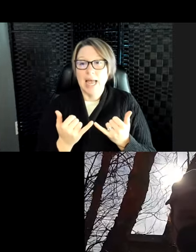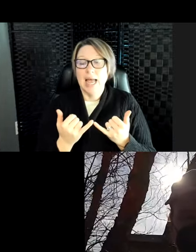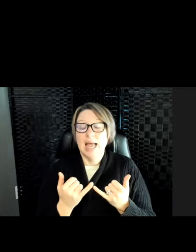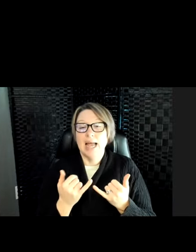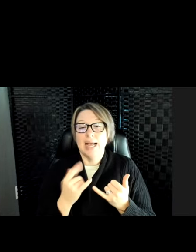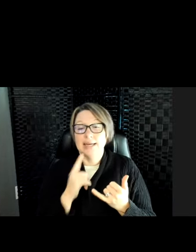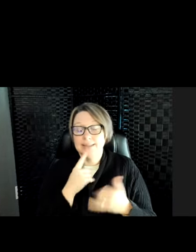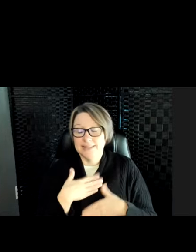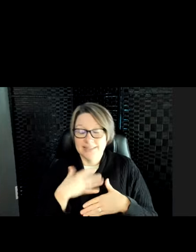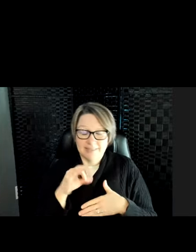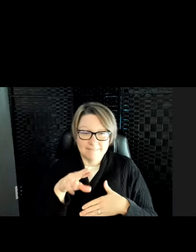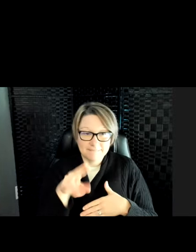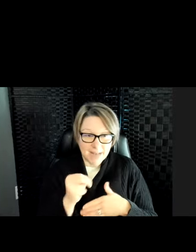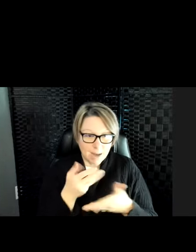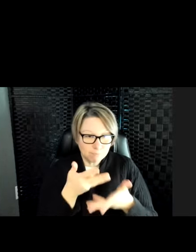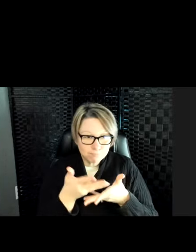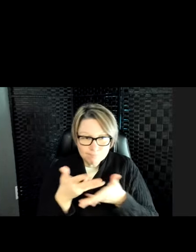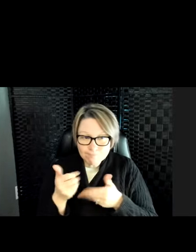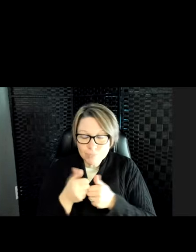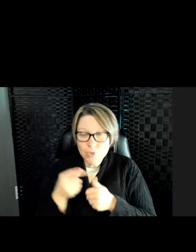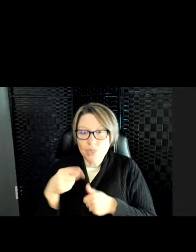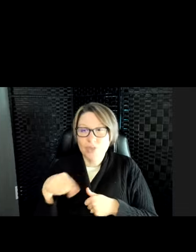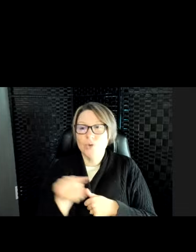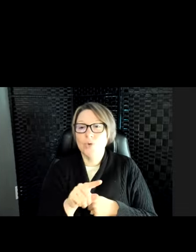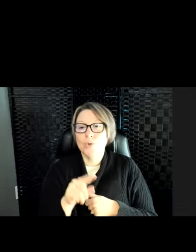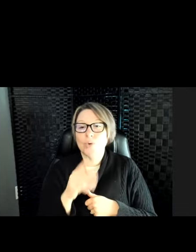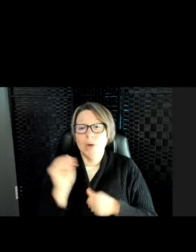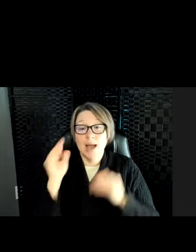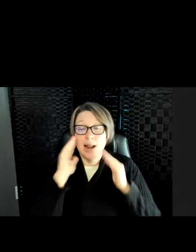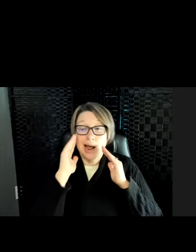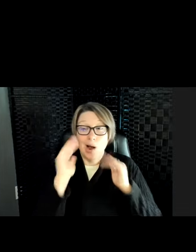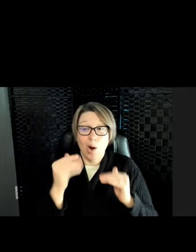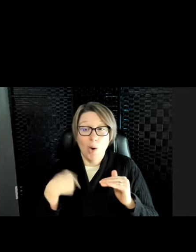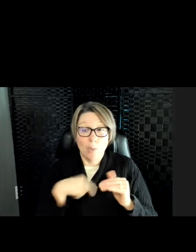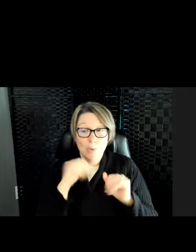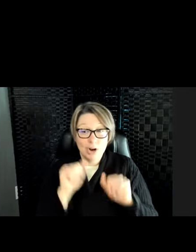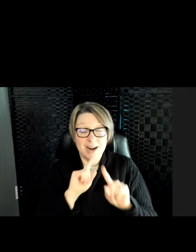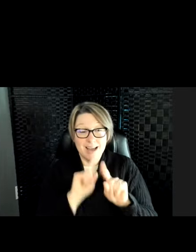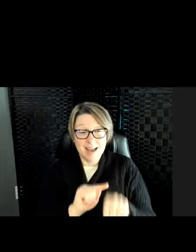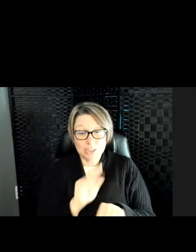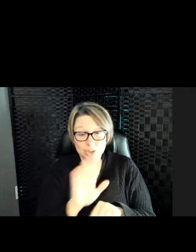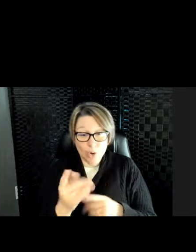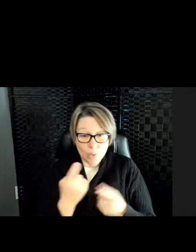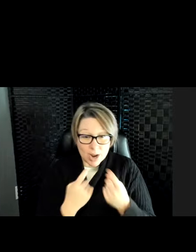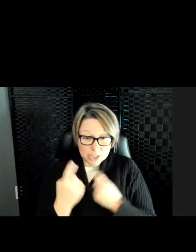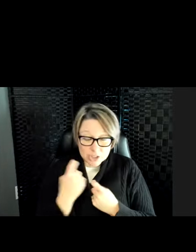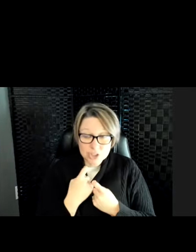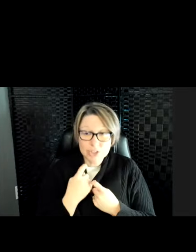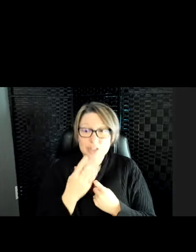getting to talk to you all, and I hope we were able to answer your questions and that you got to learn some new things